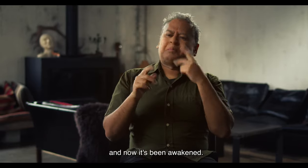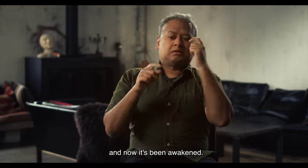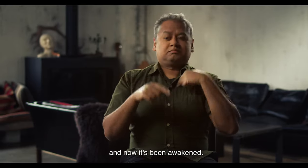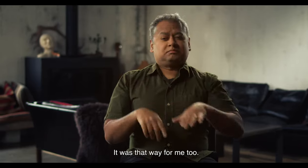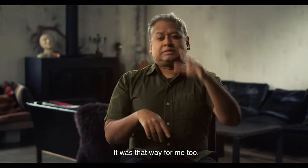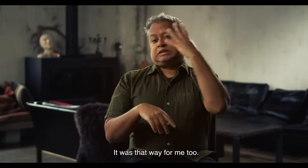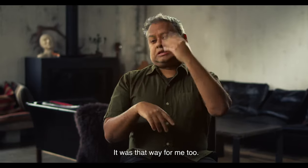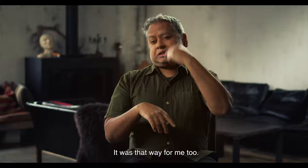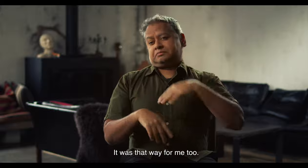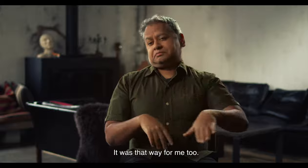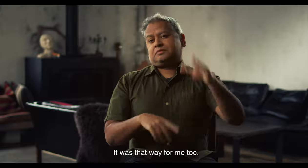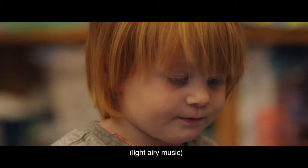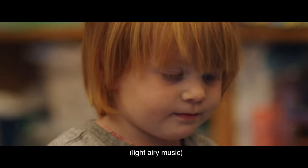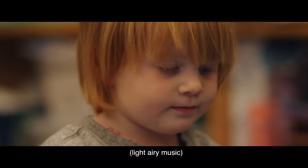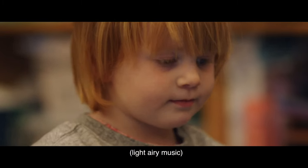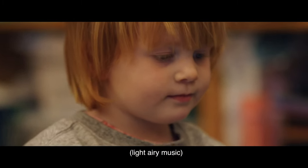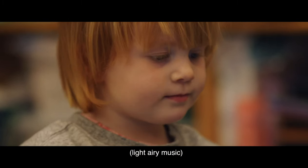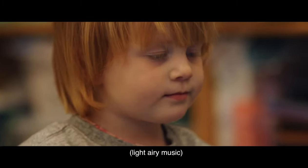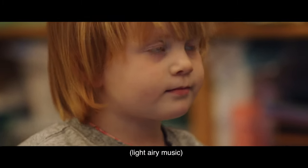it's been awakened. It was that way for me too.